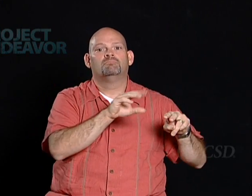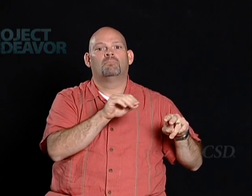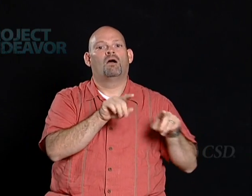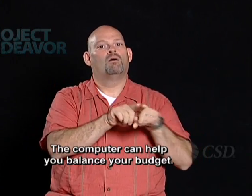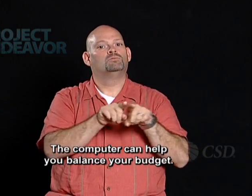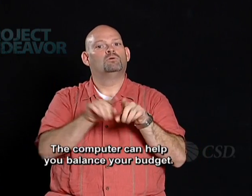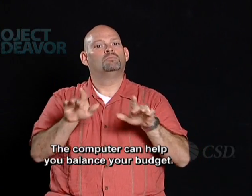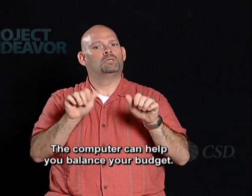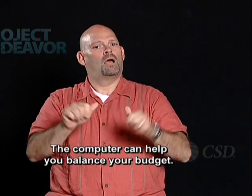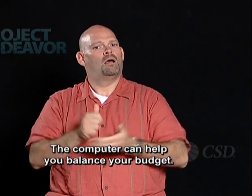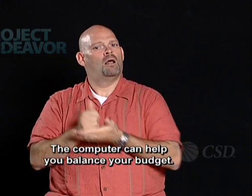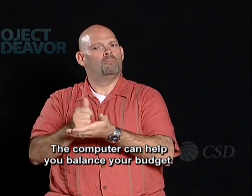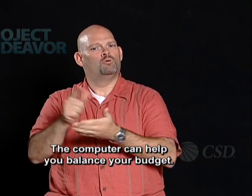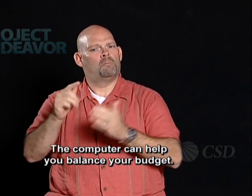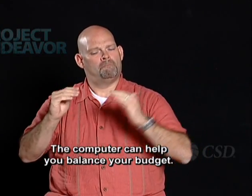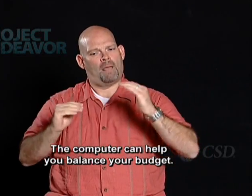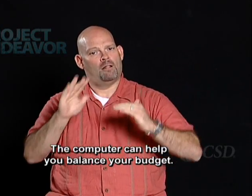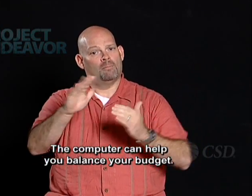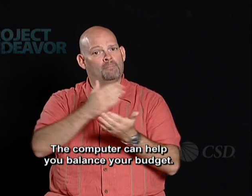The computer can help you balance your budget.